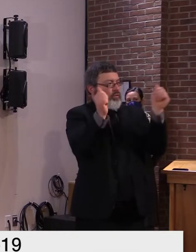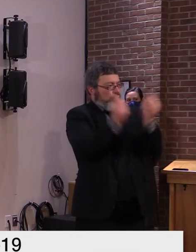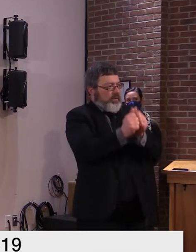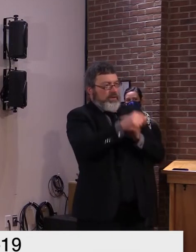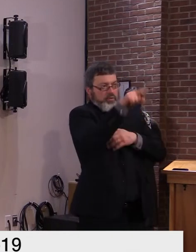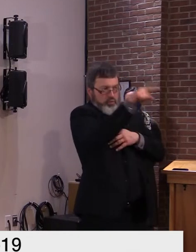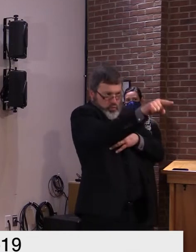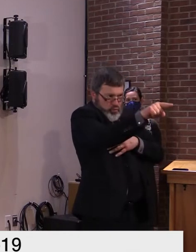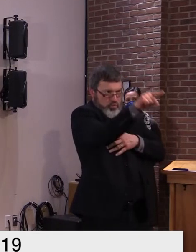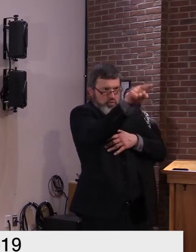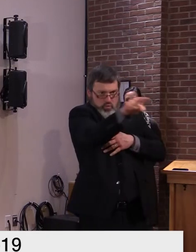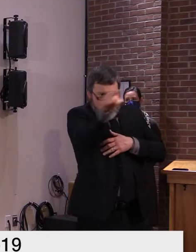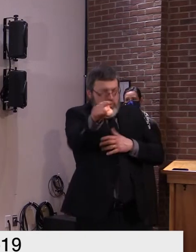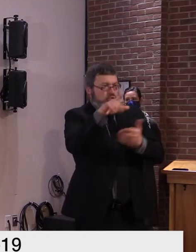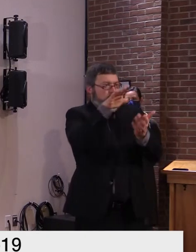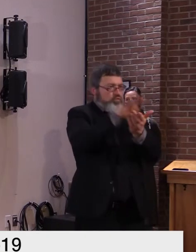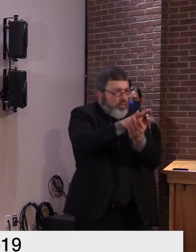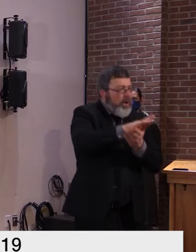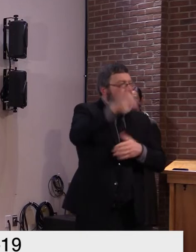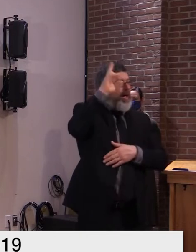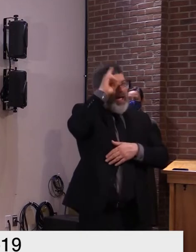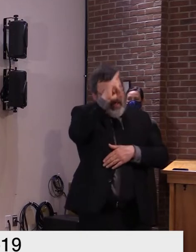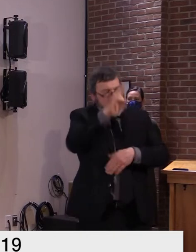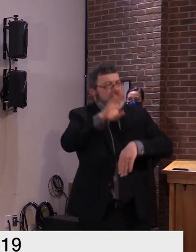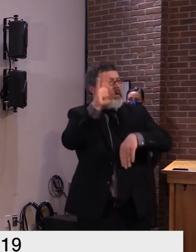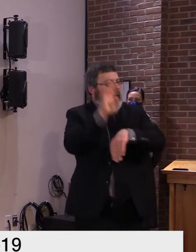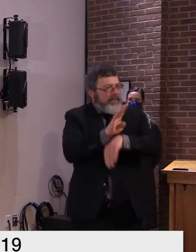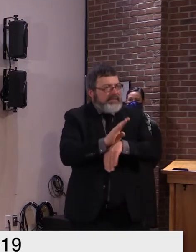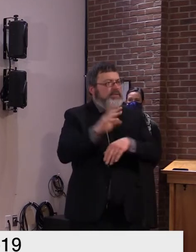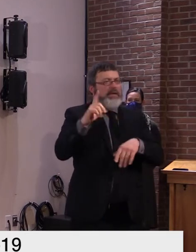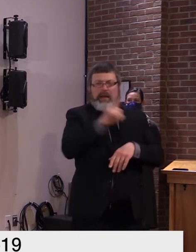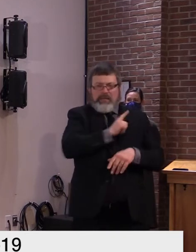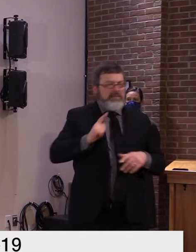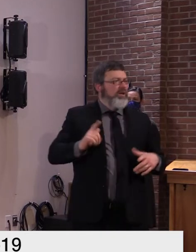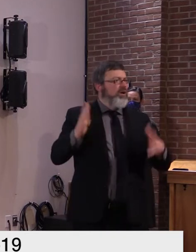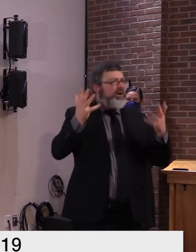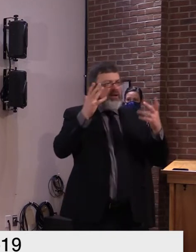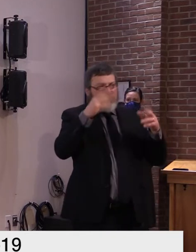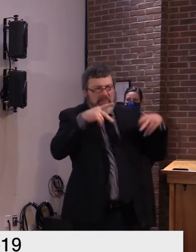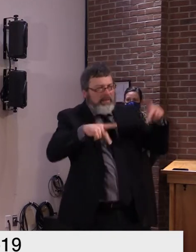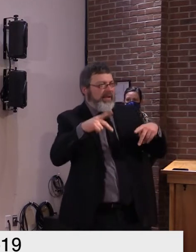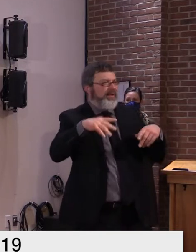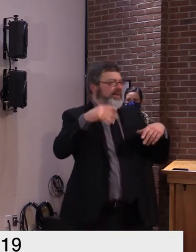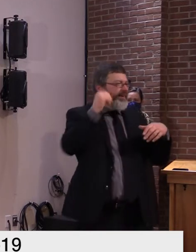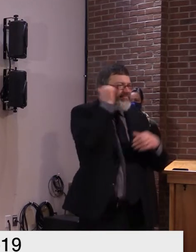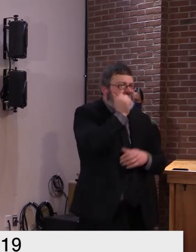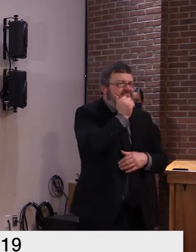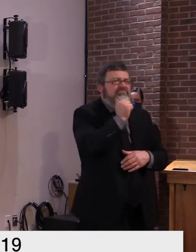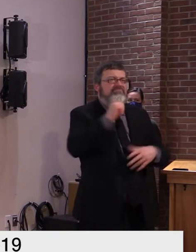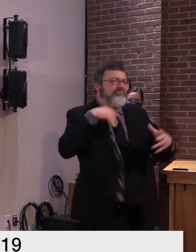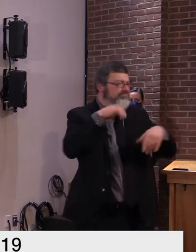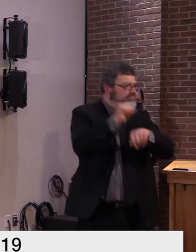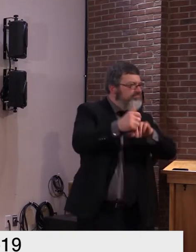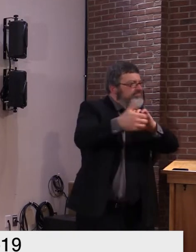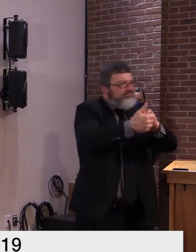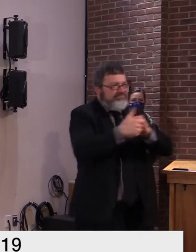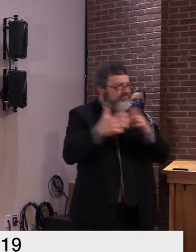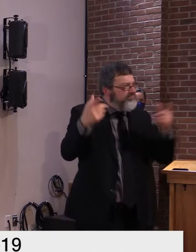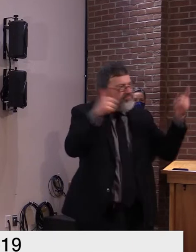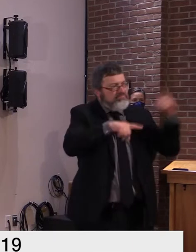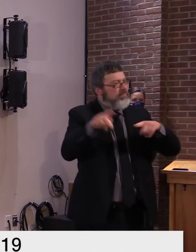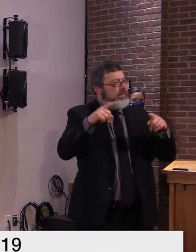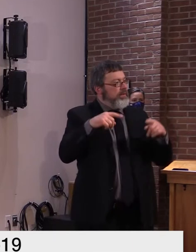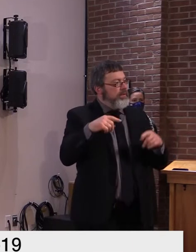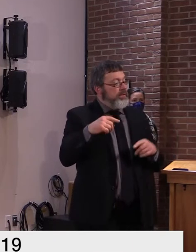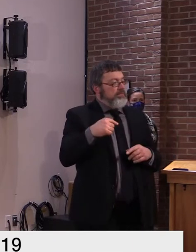vermonters we all play a role in making these strategies a reality i'm proud of our entire team's work so